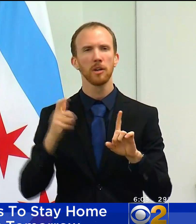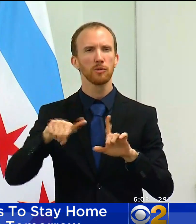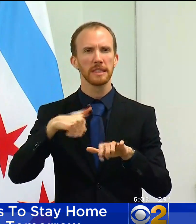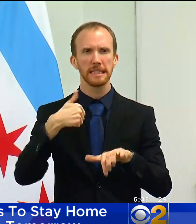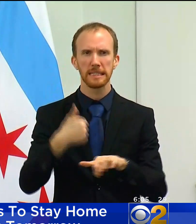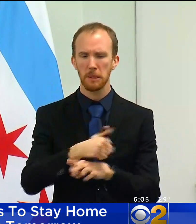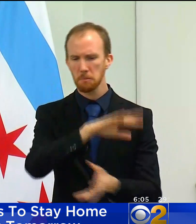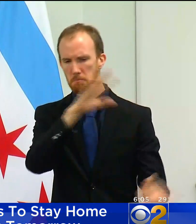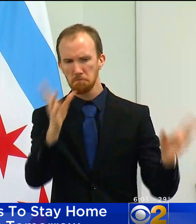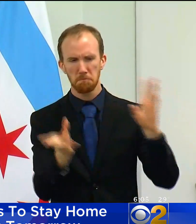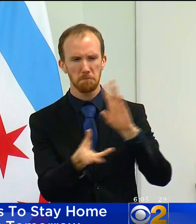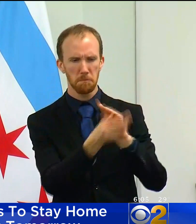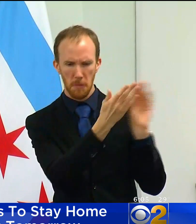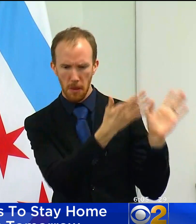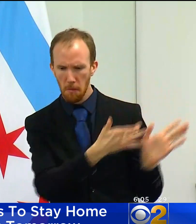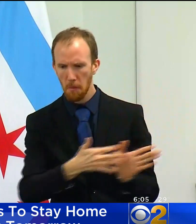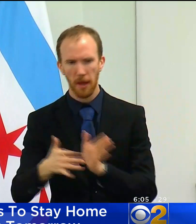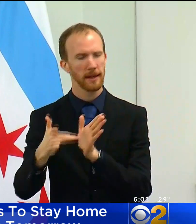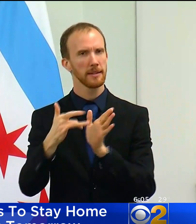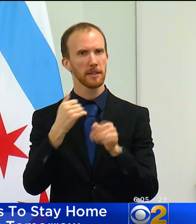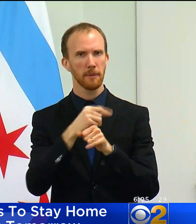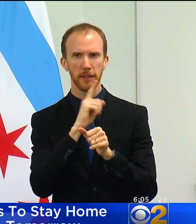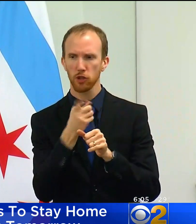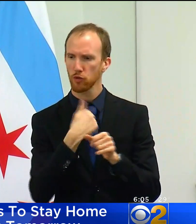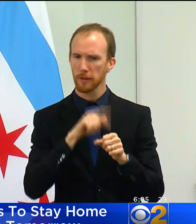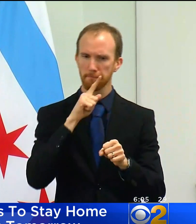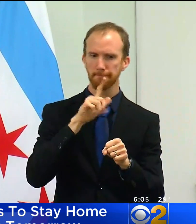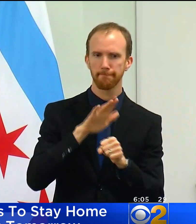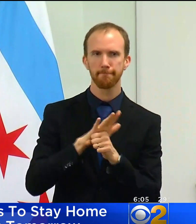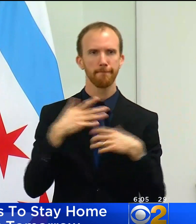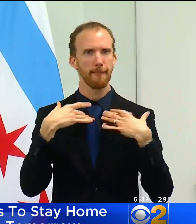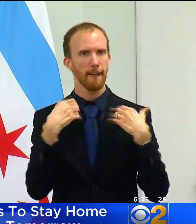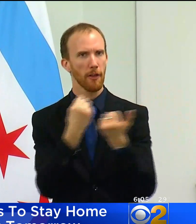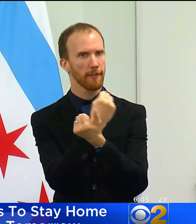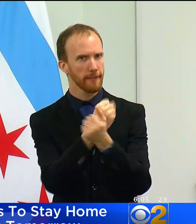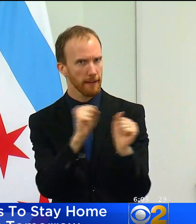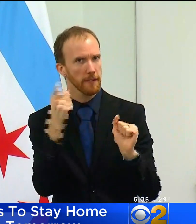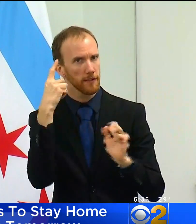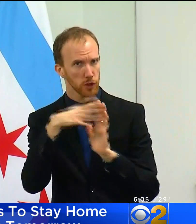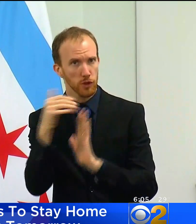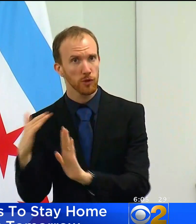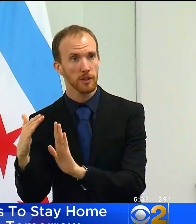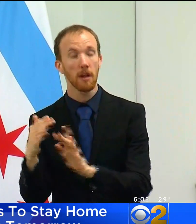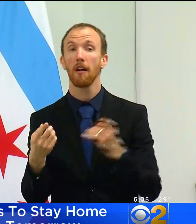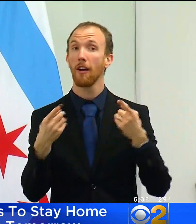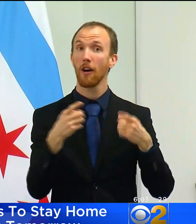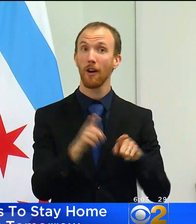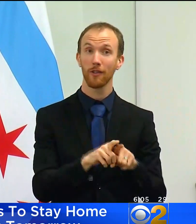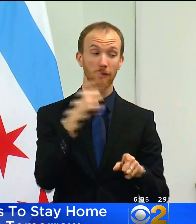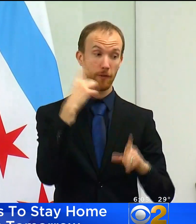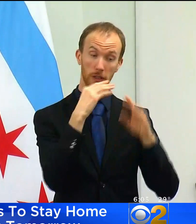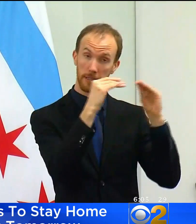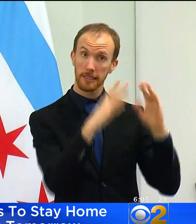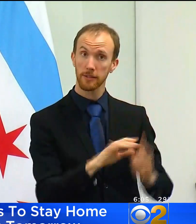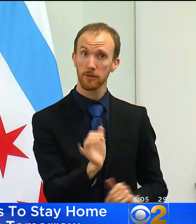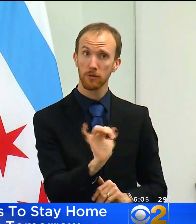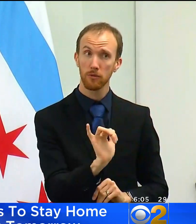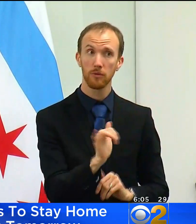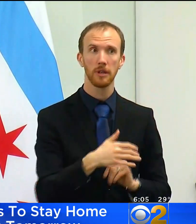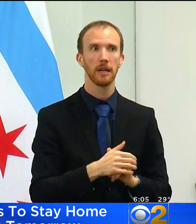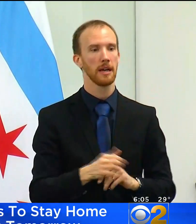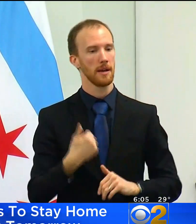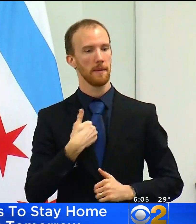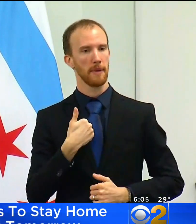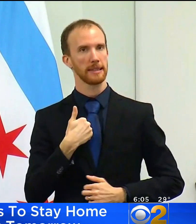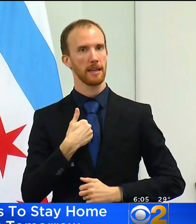comprehensive plan that guarantees the health and safety of our students and also prioritizes the health of for our teachers. As